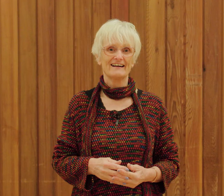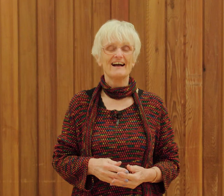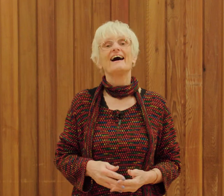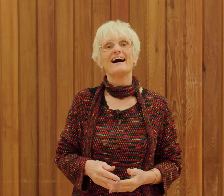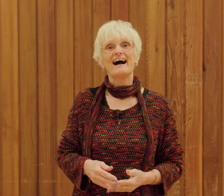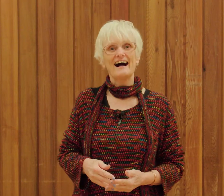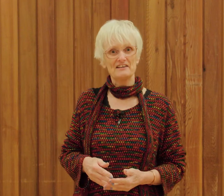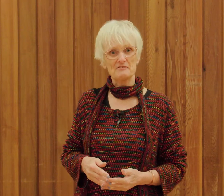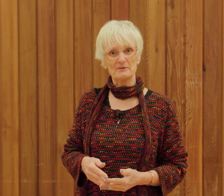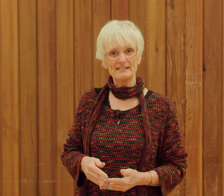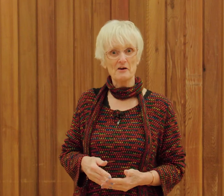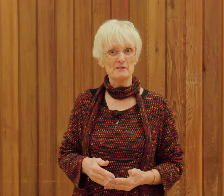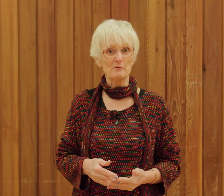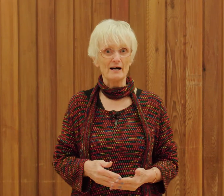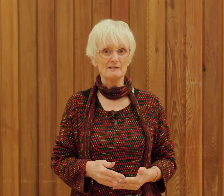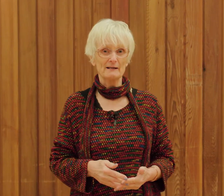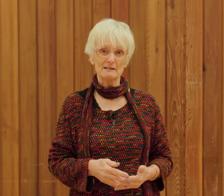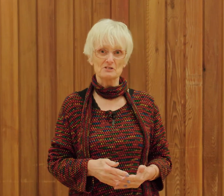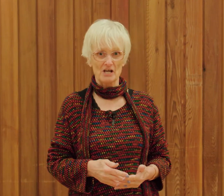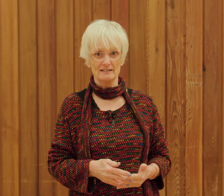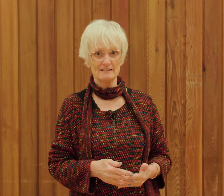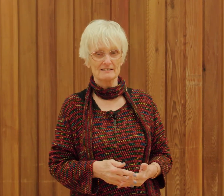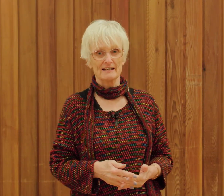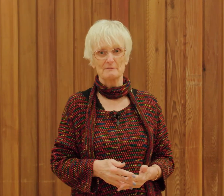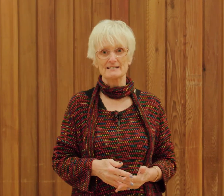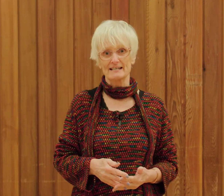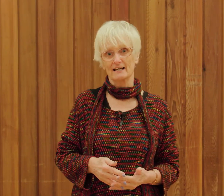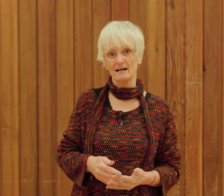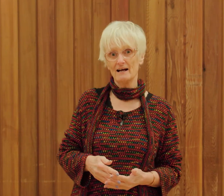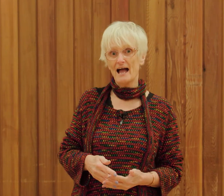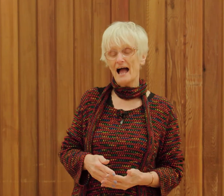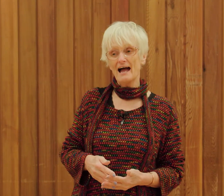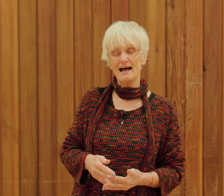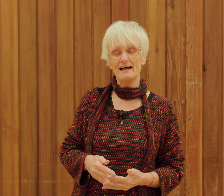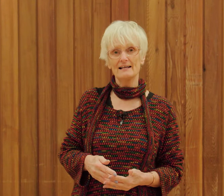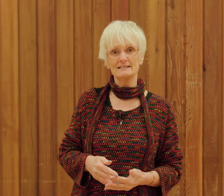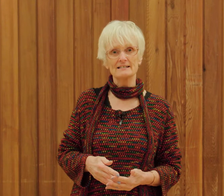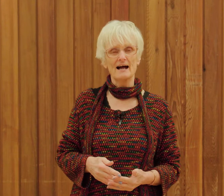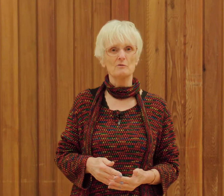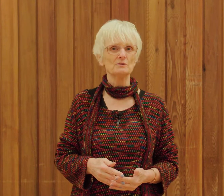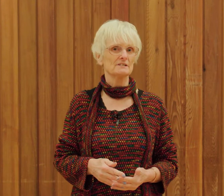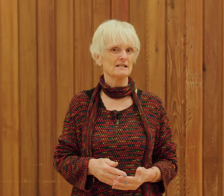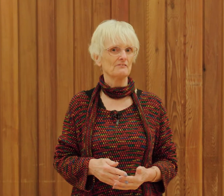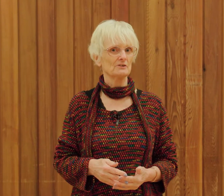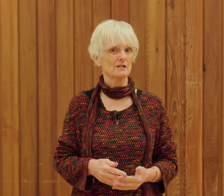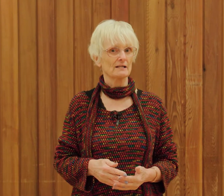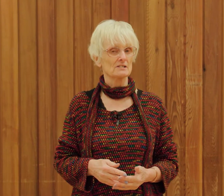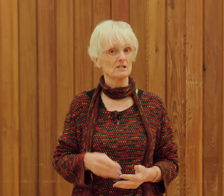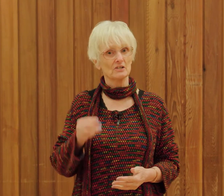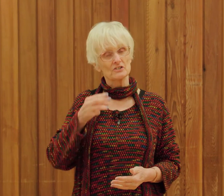Hi everybody, hope you're well. My name's Janet, I'm a singer and I wondered if you'd like to learn a